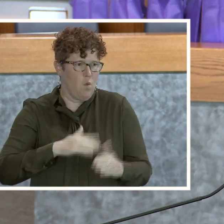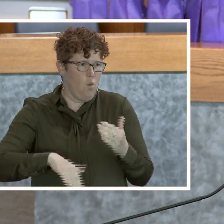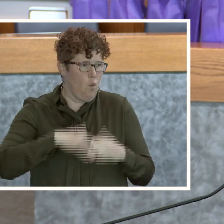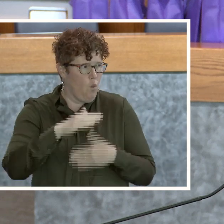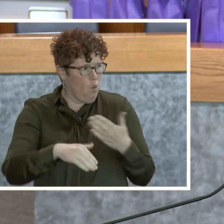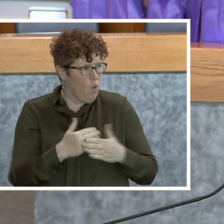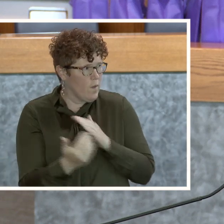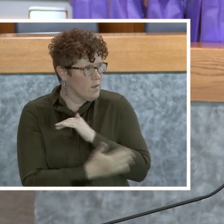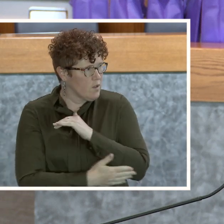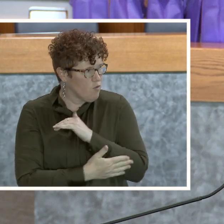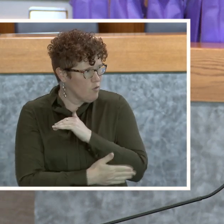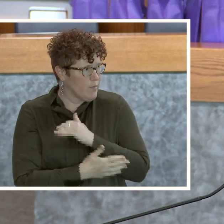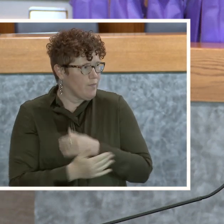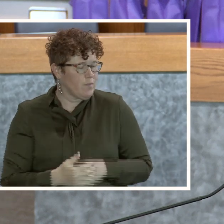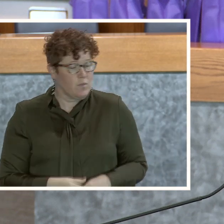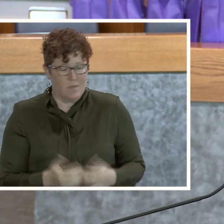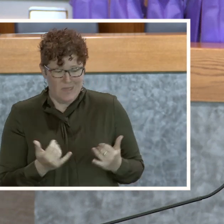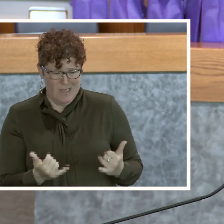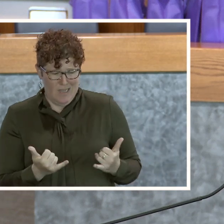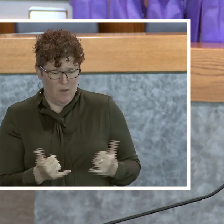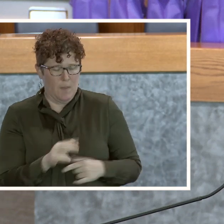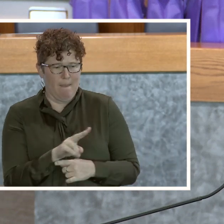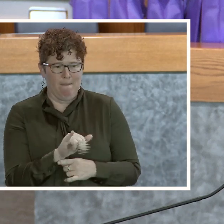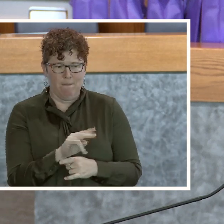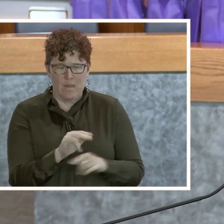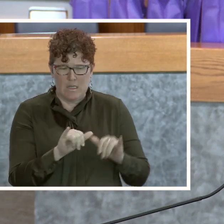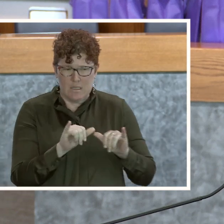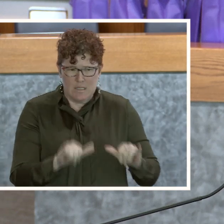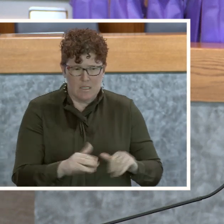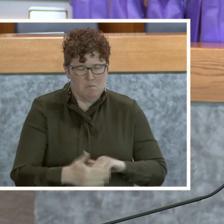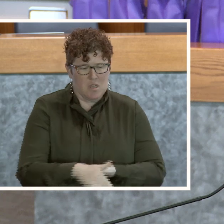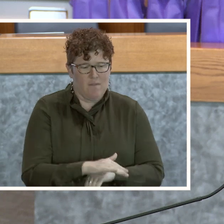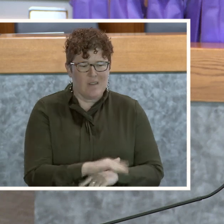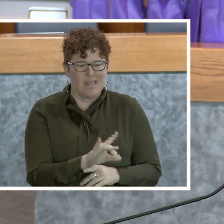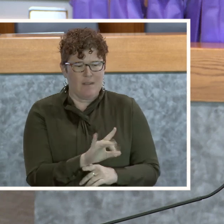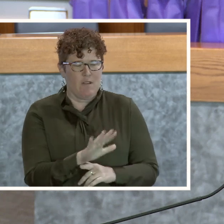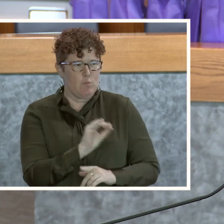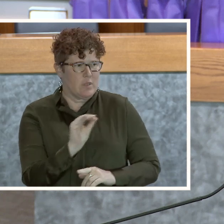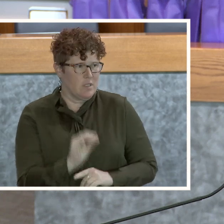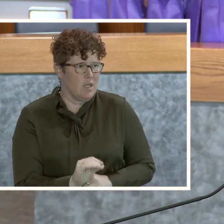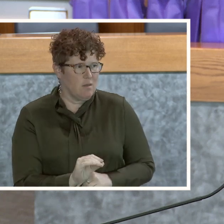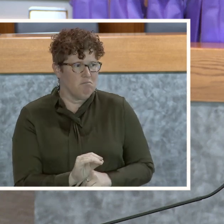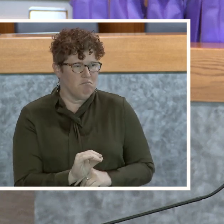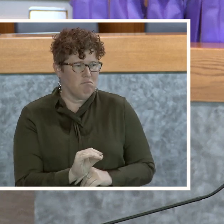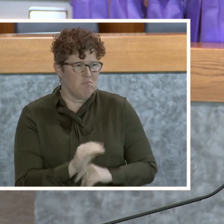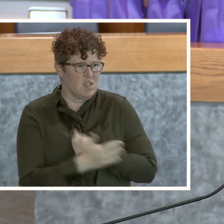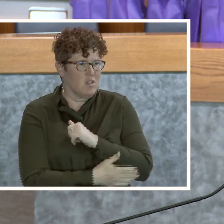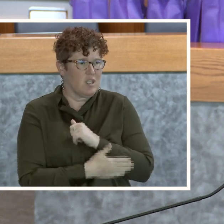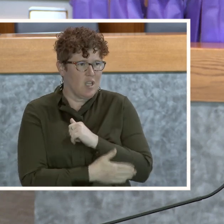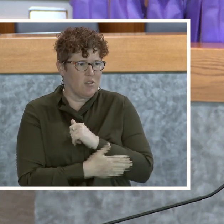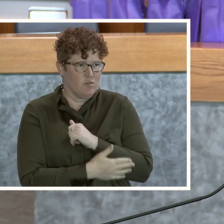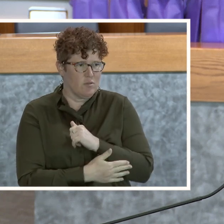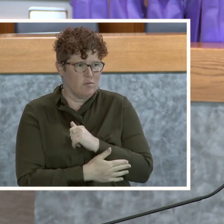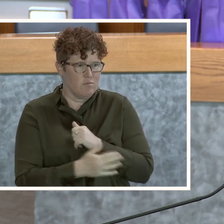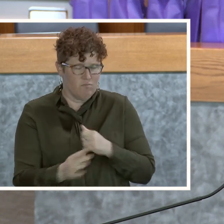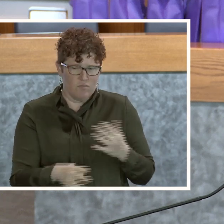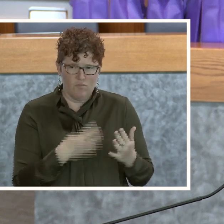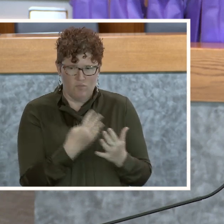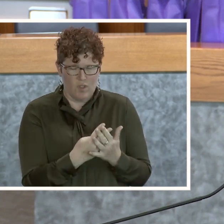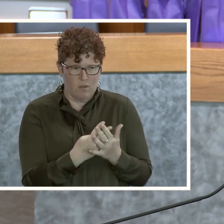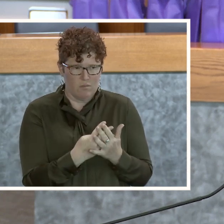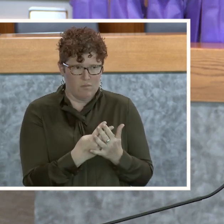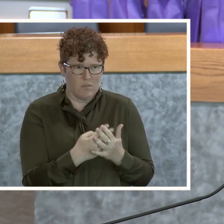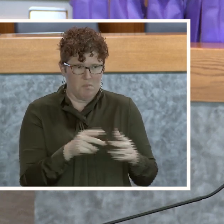And now the Vine system covers about 85% of the nation's incarcerated population.